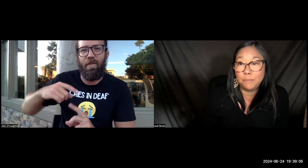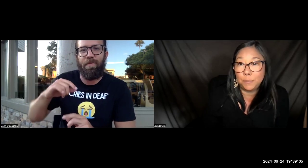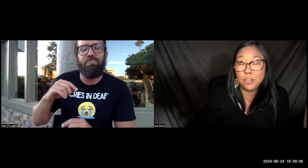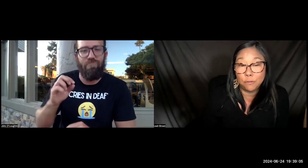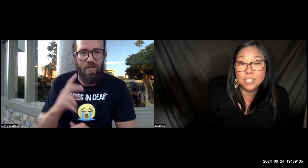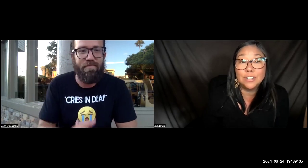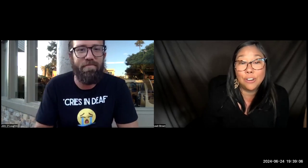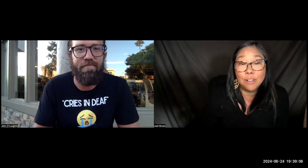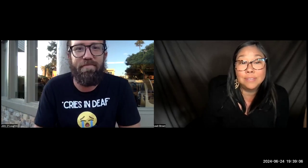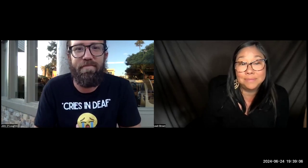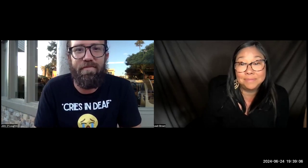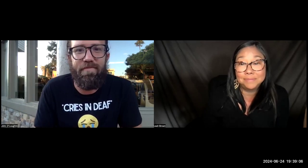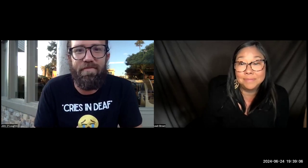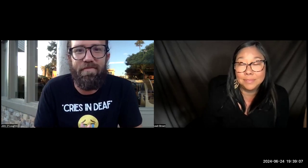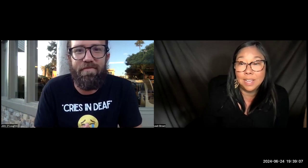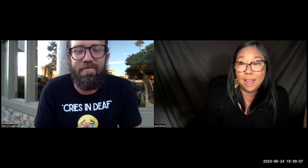building your friend circle. Okay.